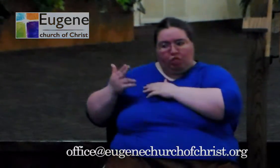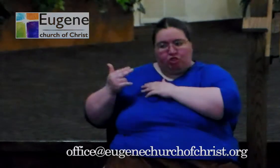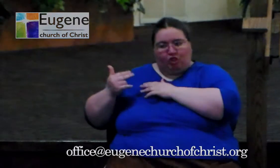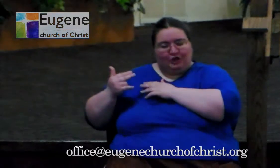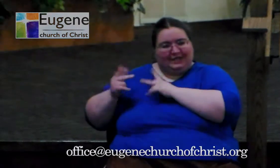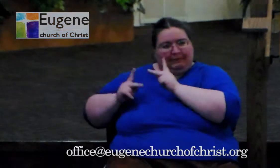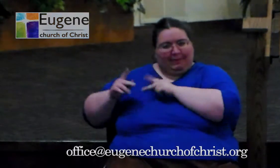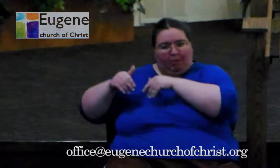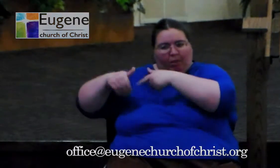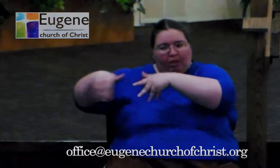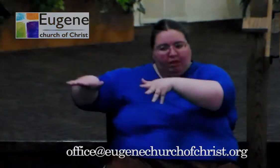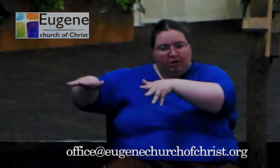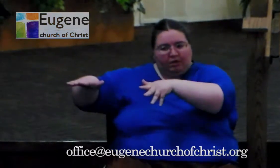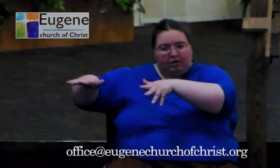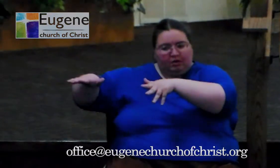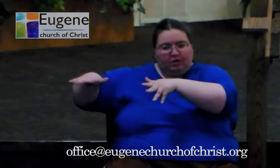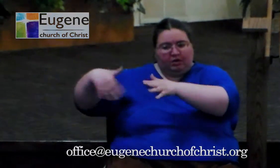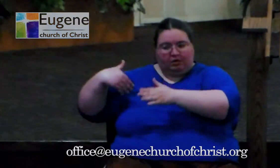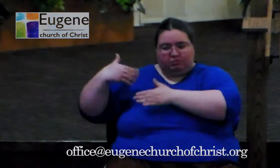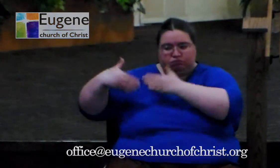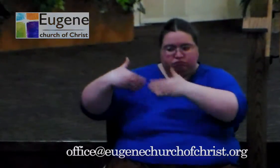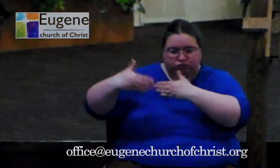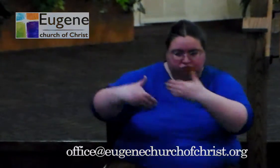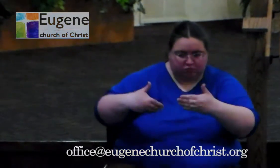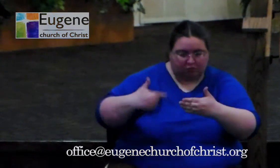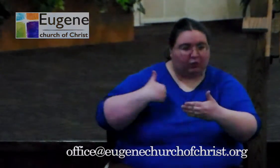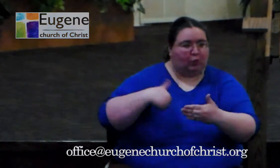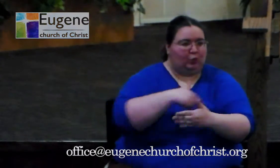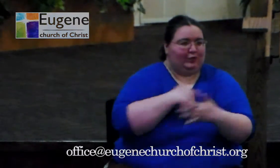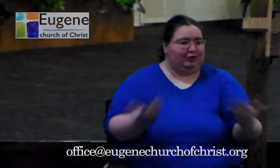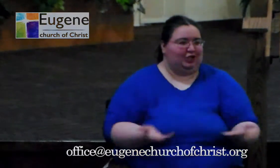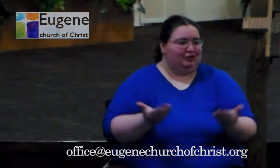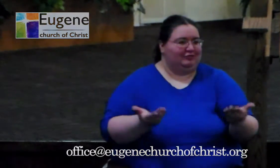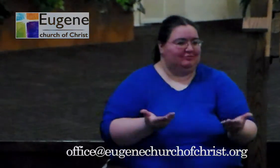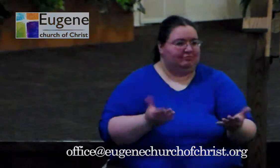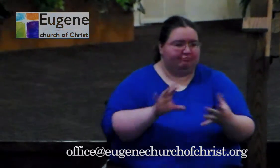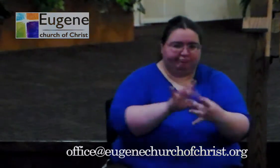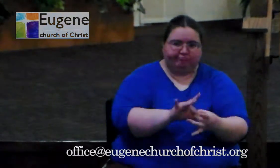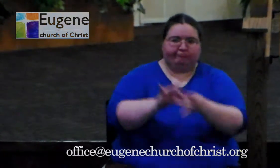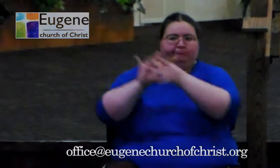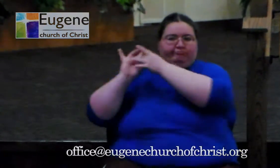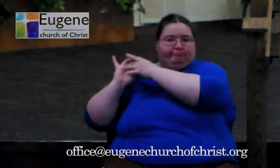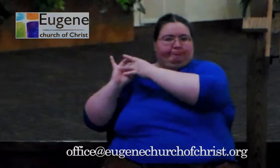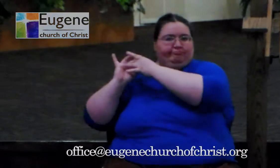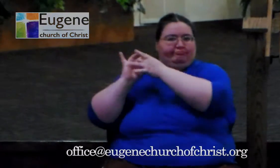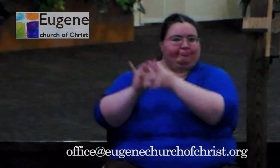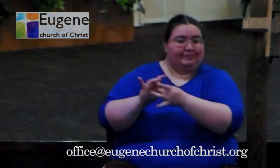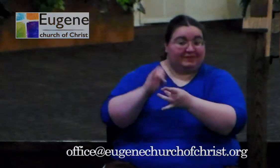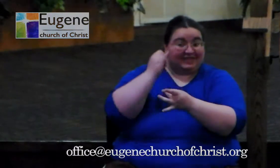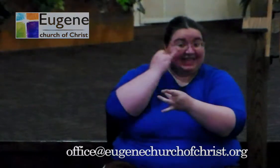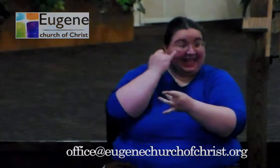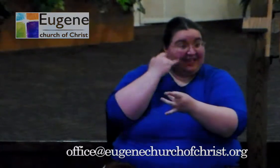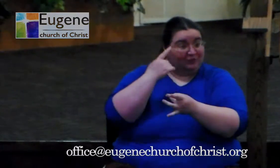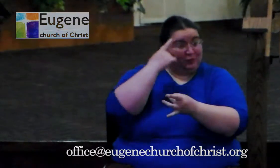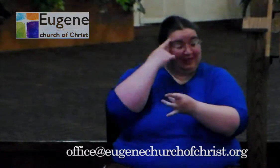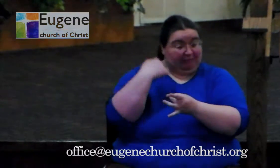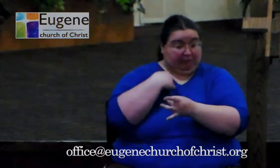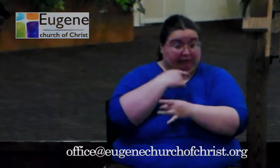with the hundred and whatever of us that are here, then we just need to rethink how we're doing it. Now, does that mean that you can quote everything in here?